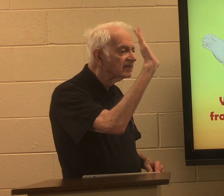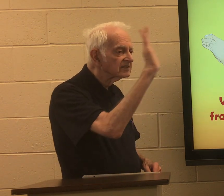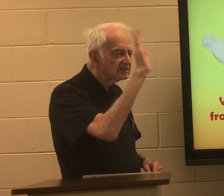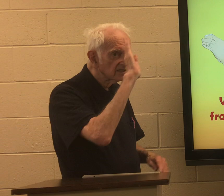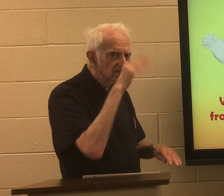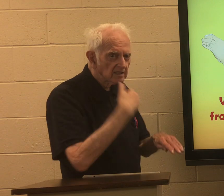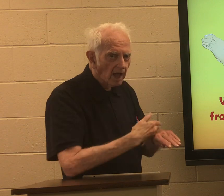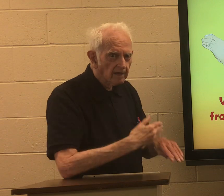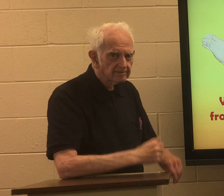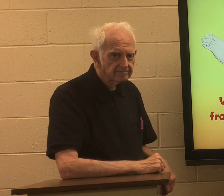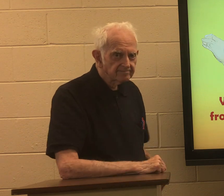as his son